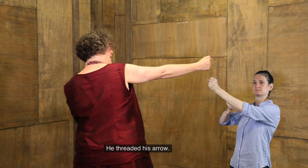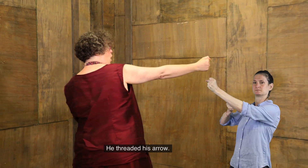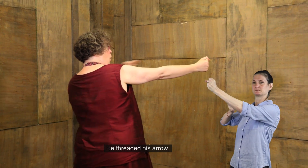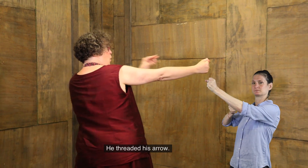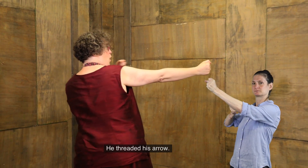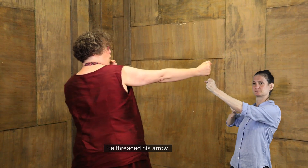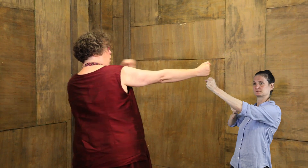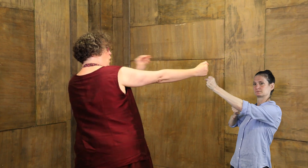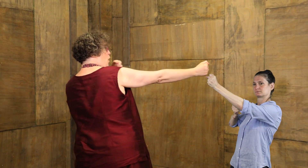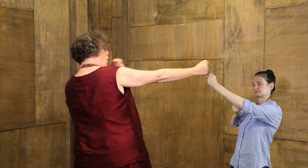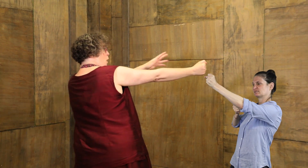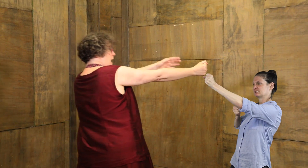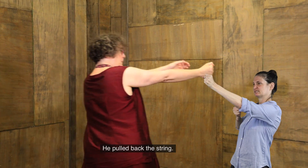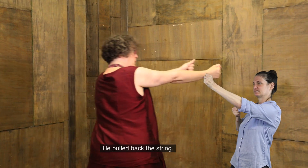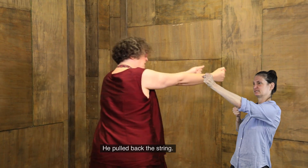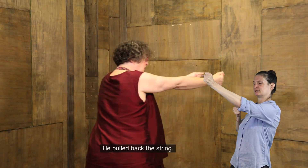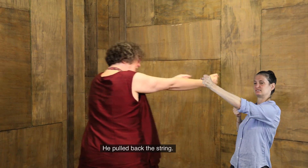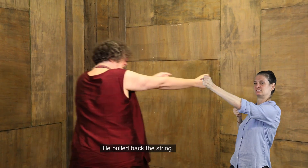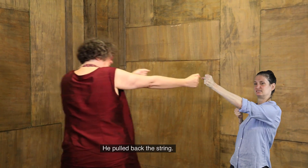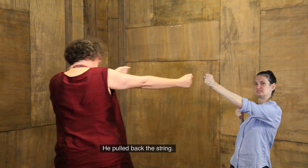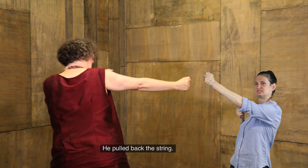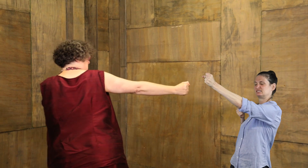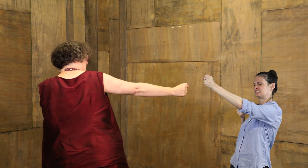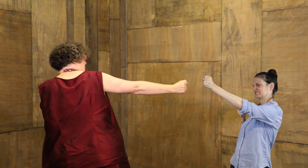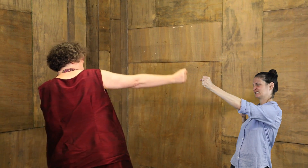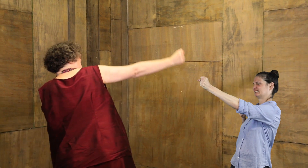threaded his arrow. Whoop, whoop. He pulled back the string.